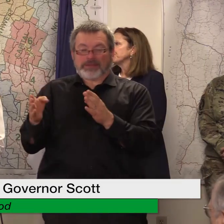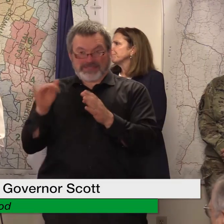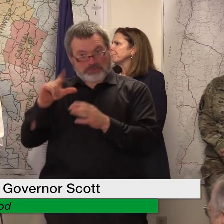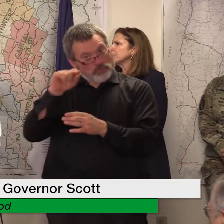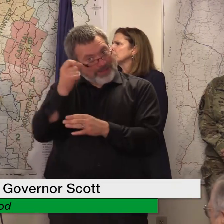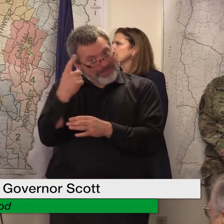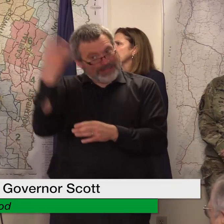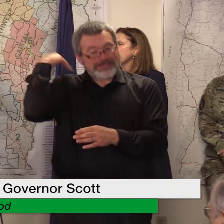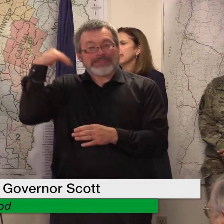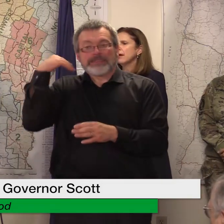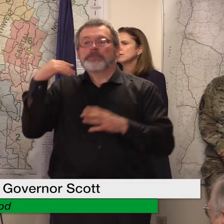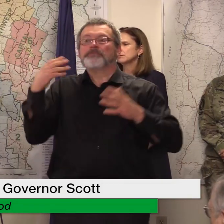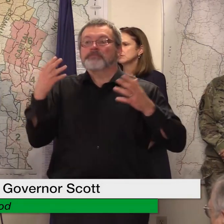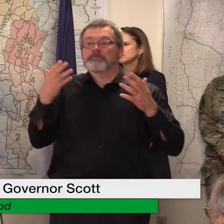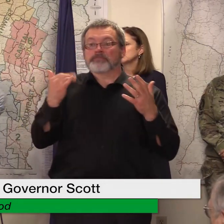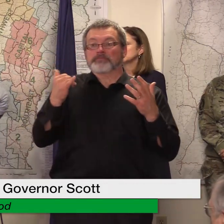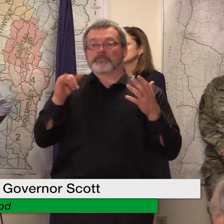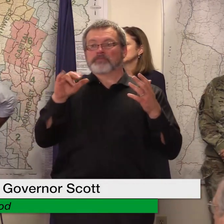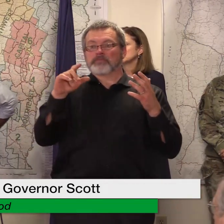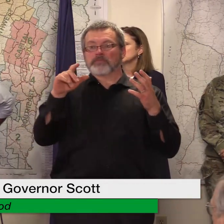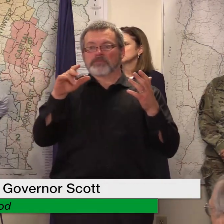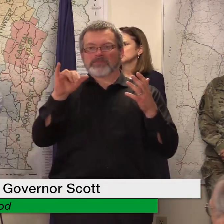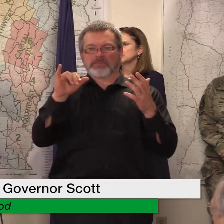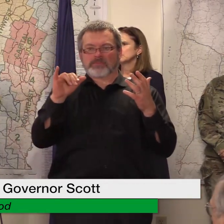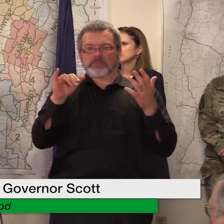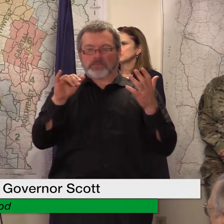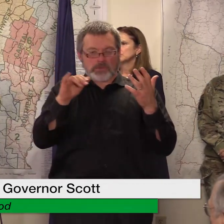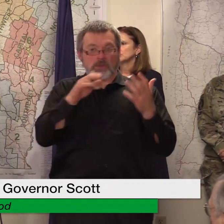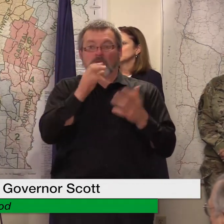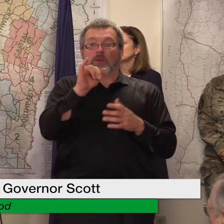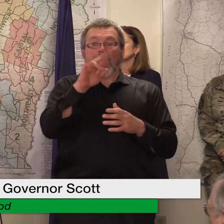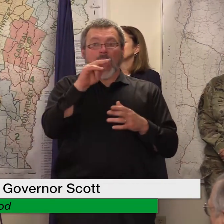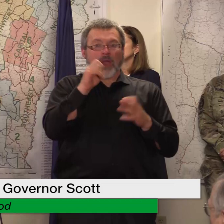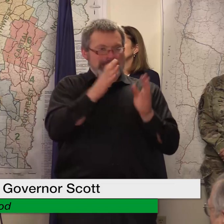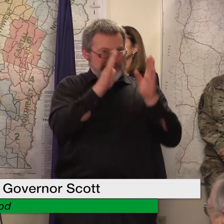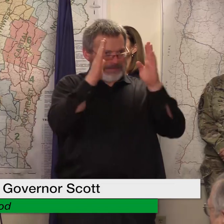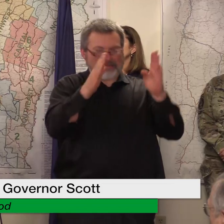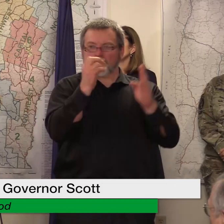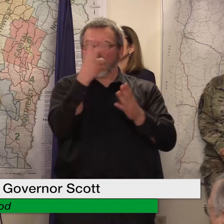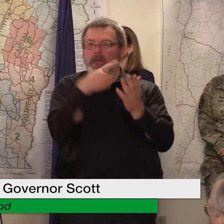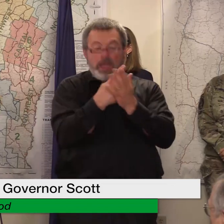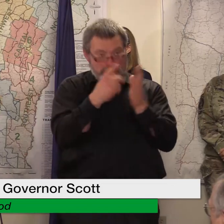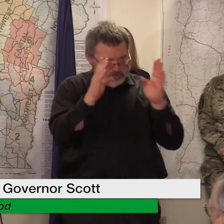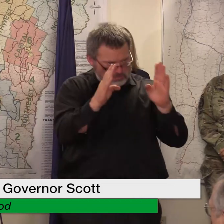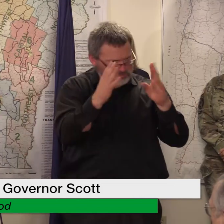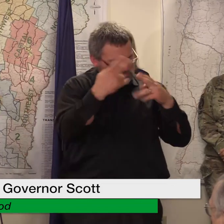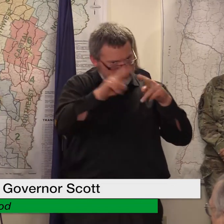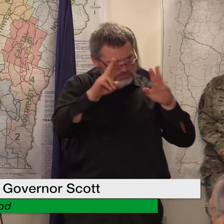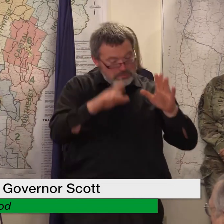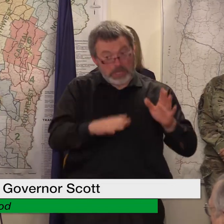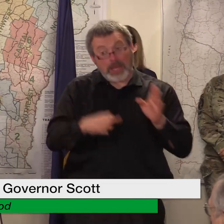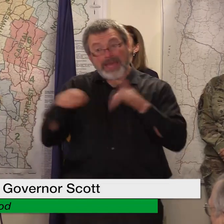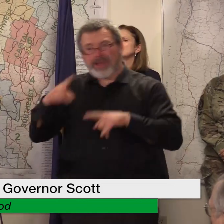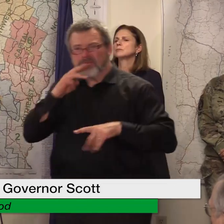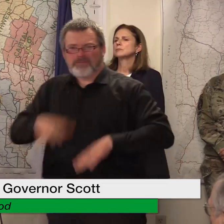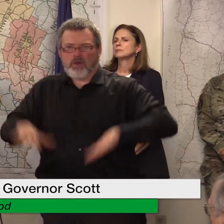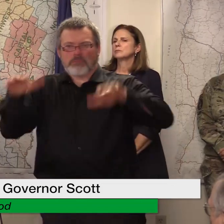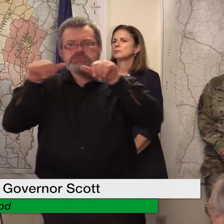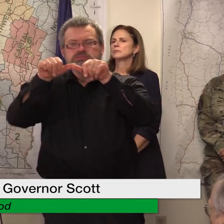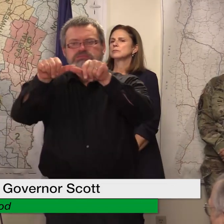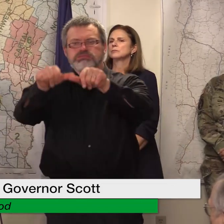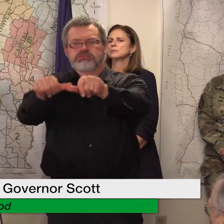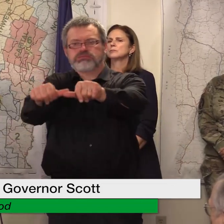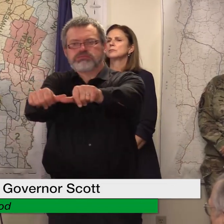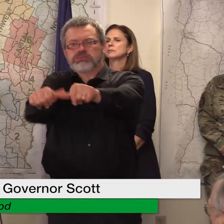had said right irene was a 12-hour incident very impactful this has been a really long one so the chances are there's more people impacted by this